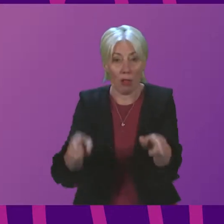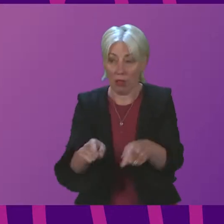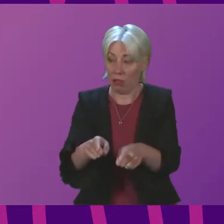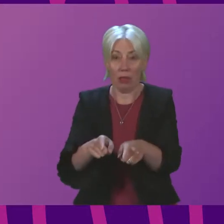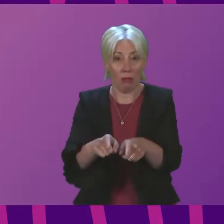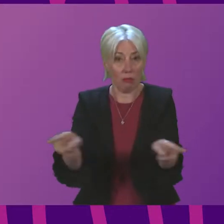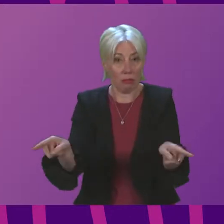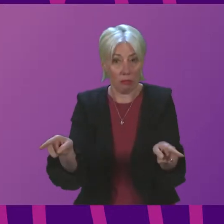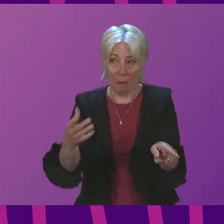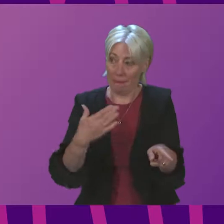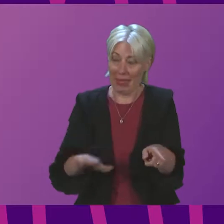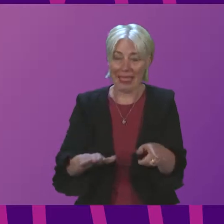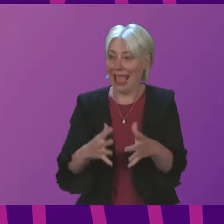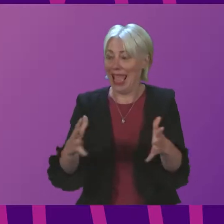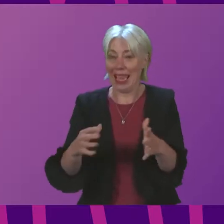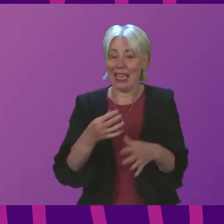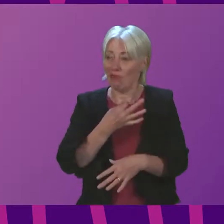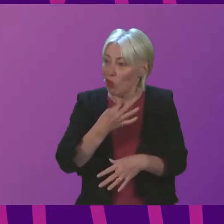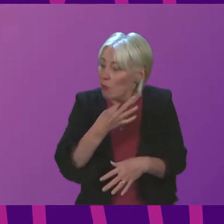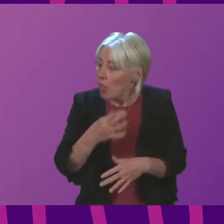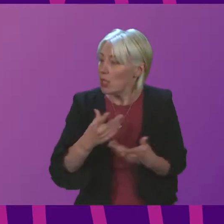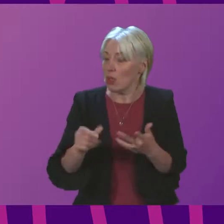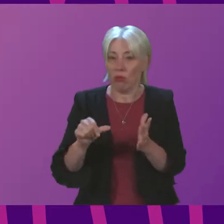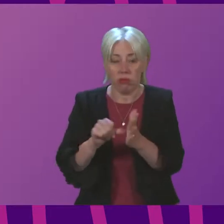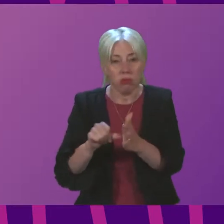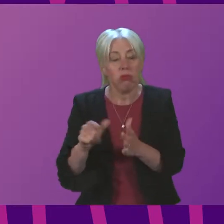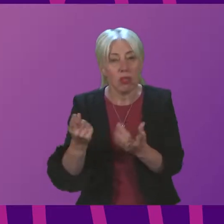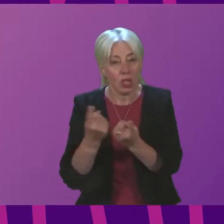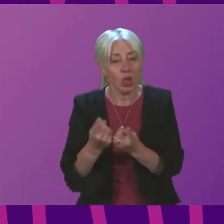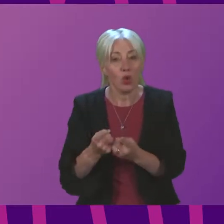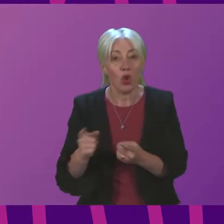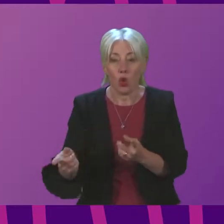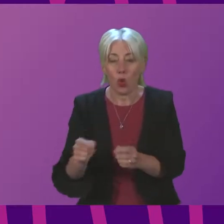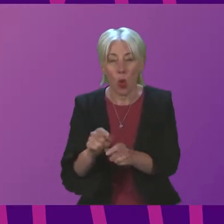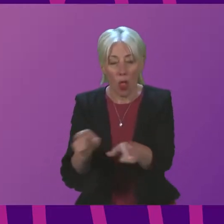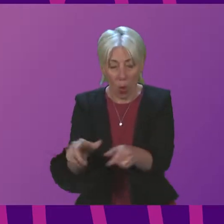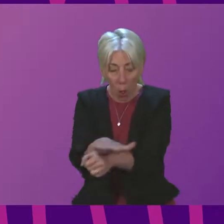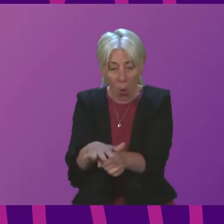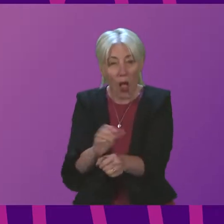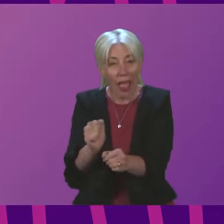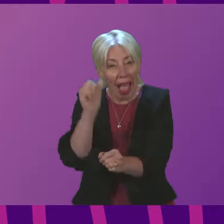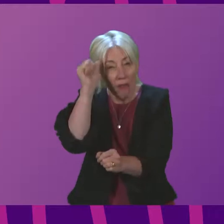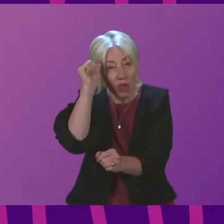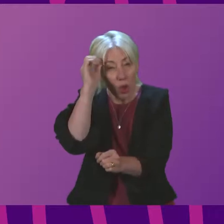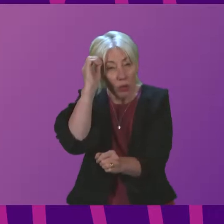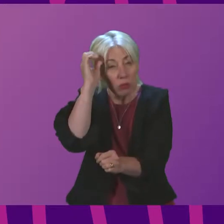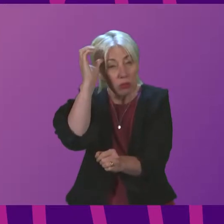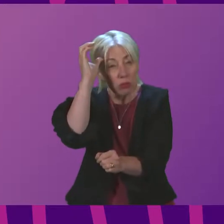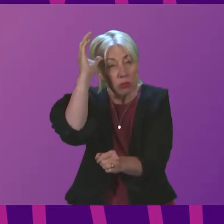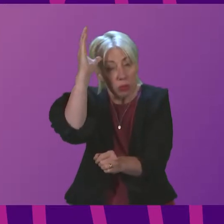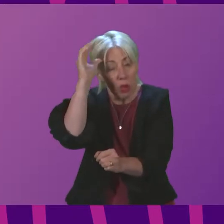faced any degree of vulnerability so that knowledge is built up as part of the